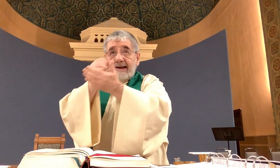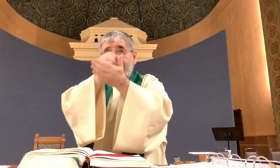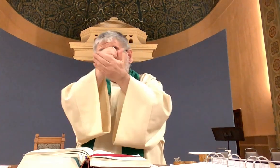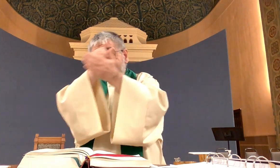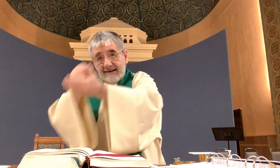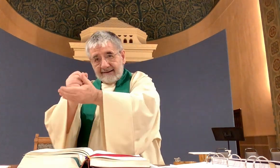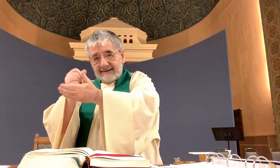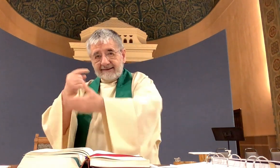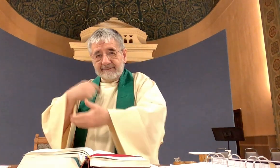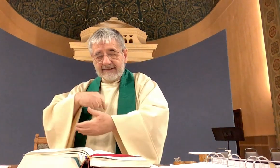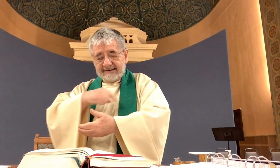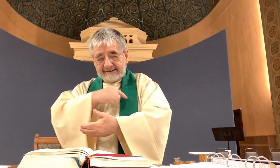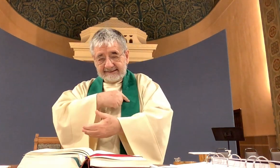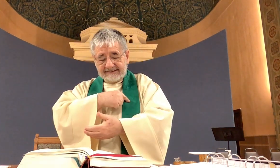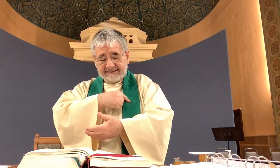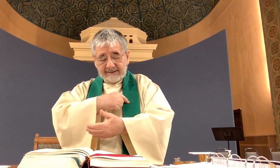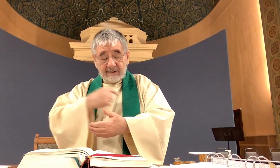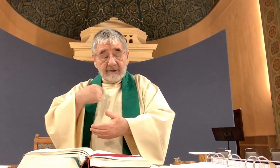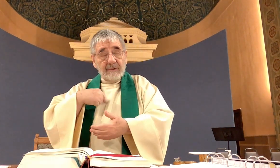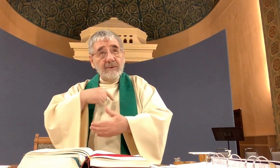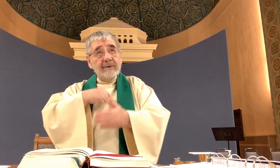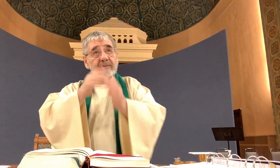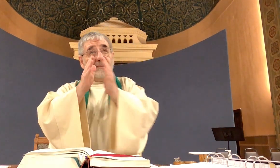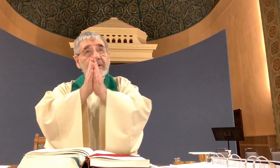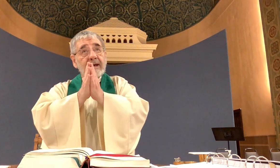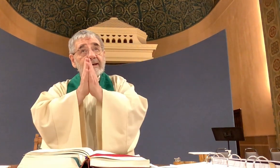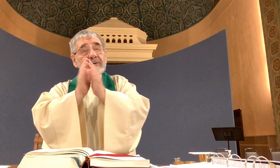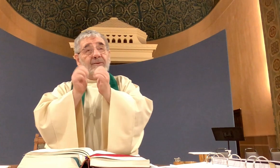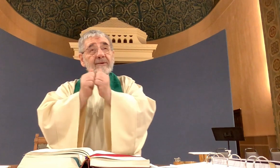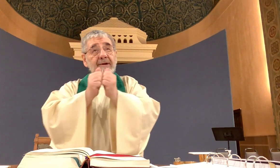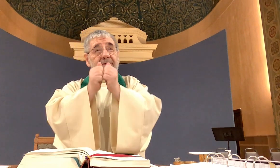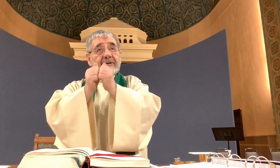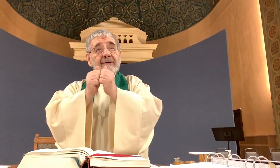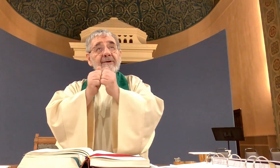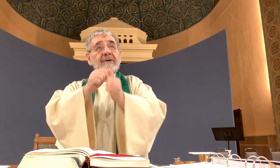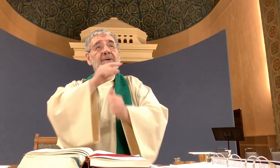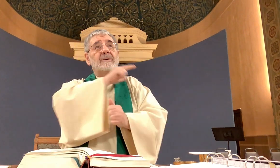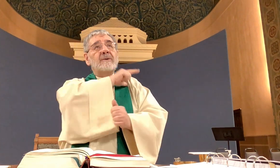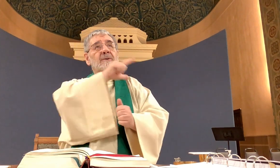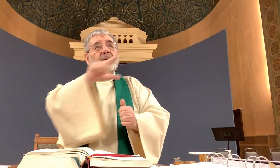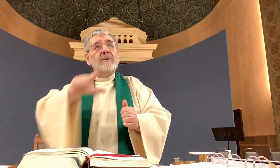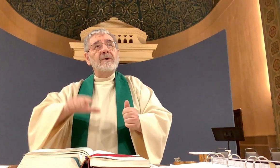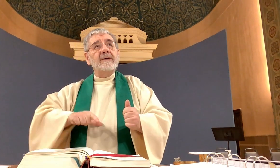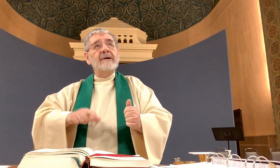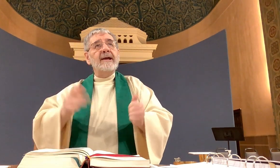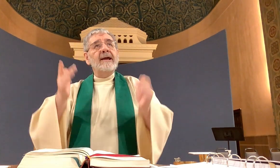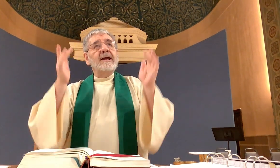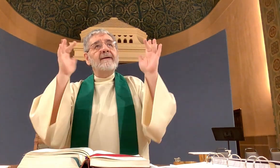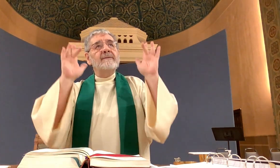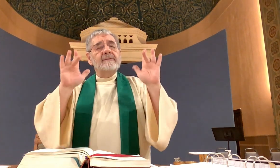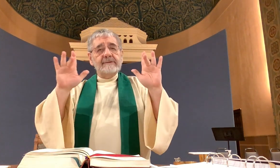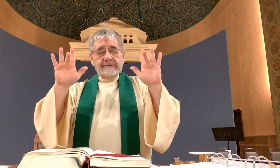for us as we pray together. Lord, have mercy.